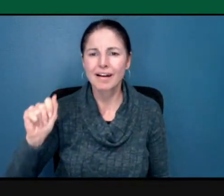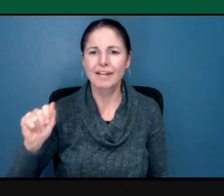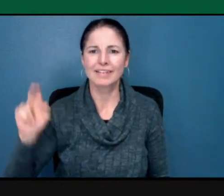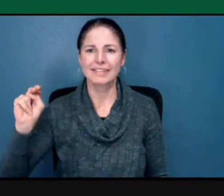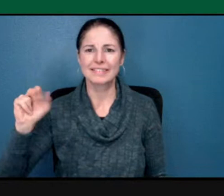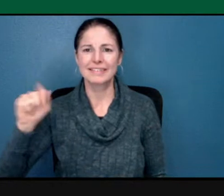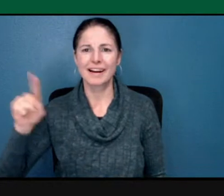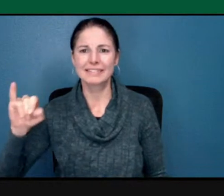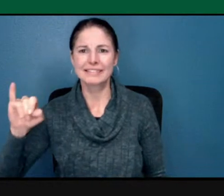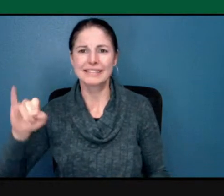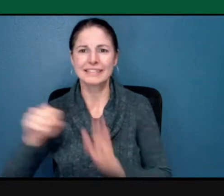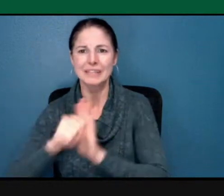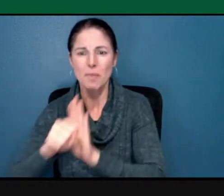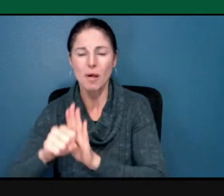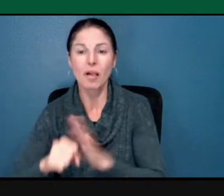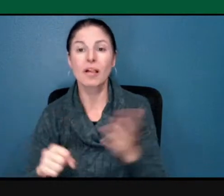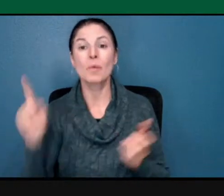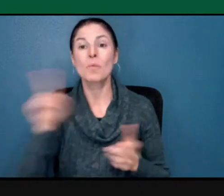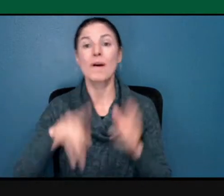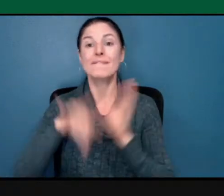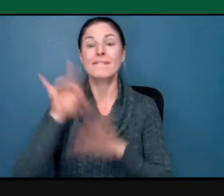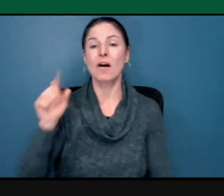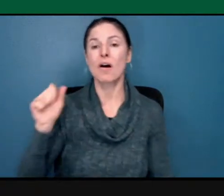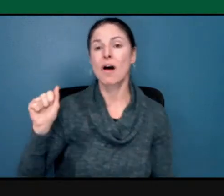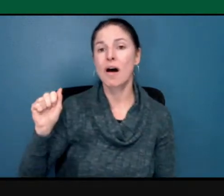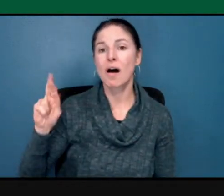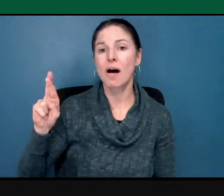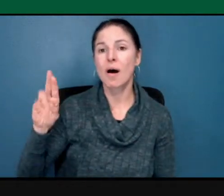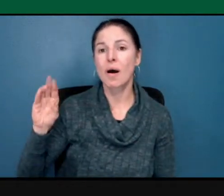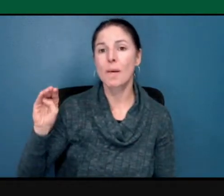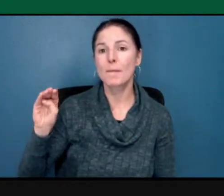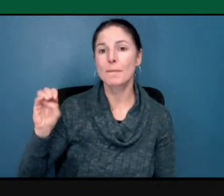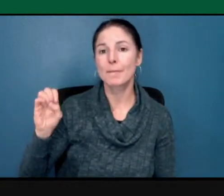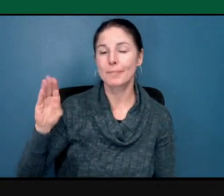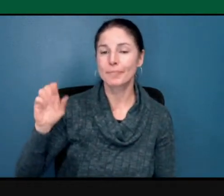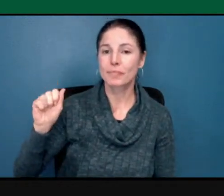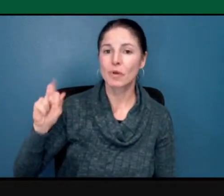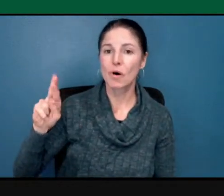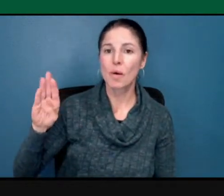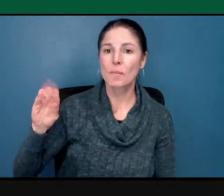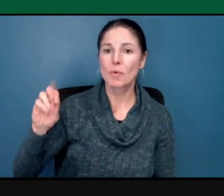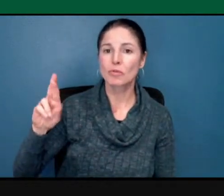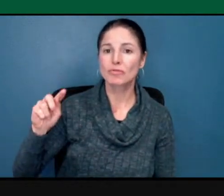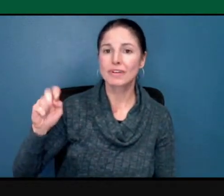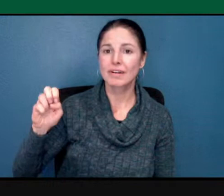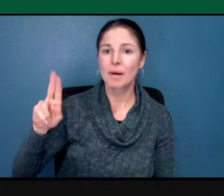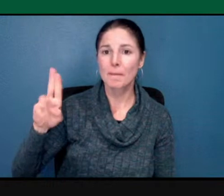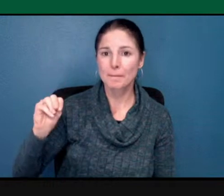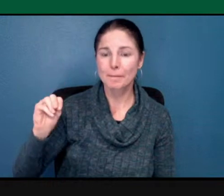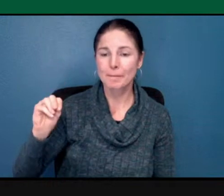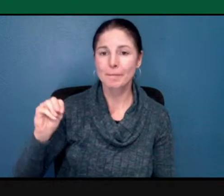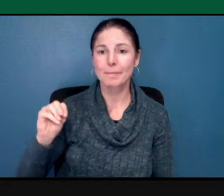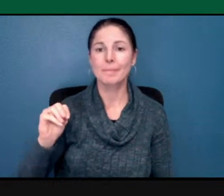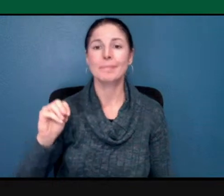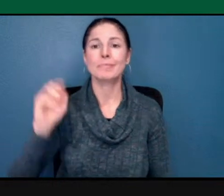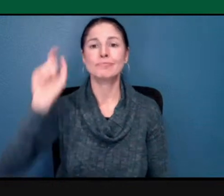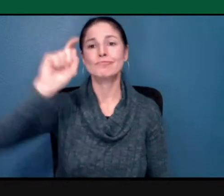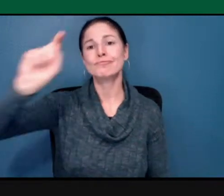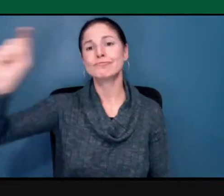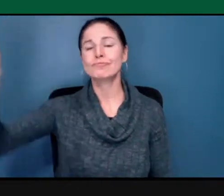Arboretum in the form of a Nazi swastika, accompanied by the words, White Pride